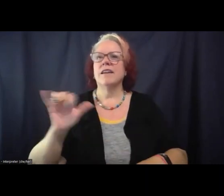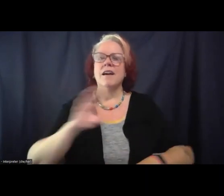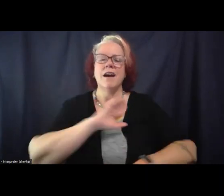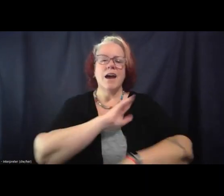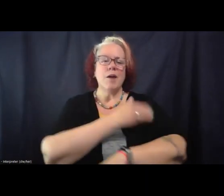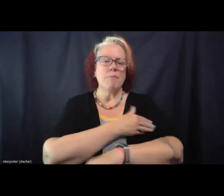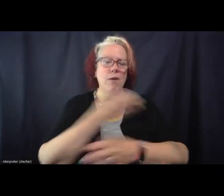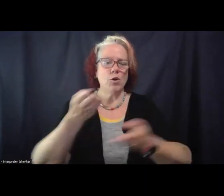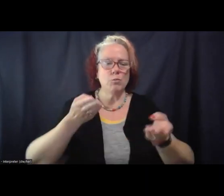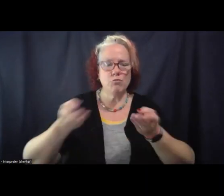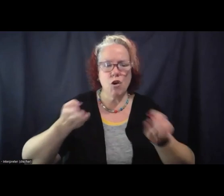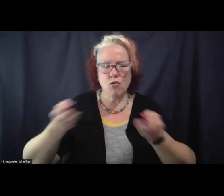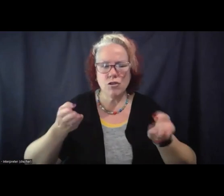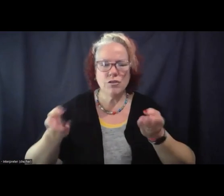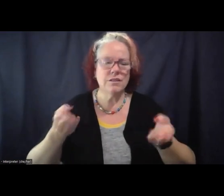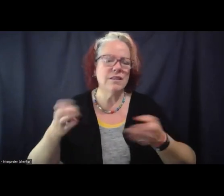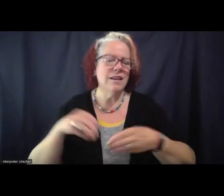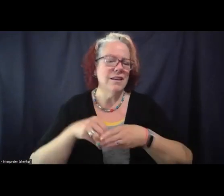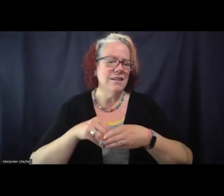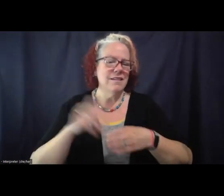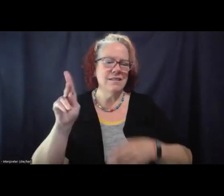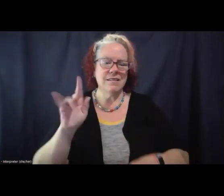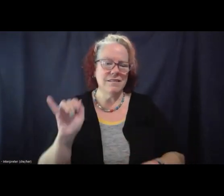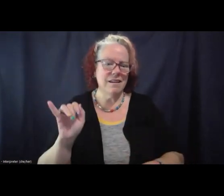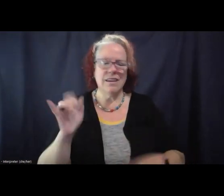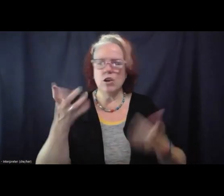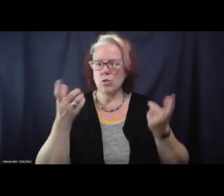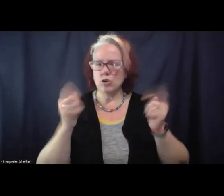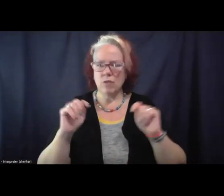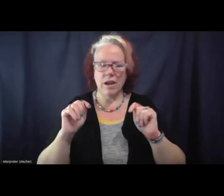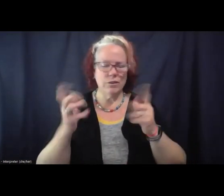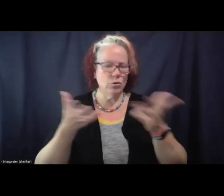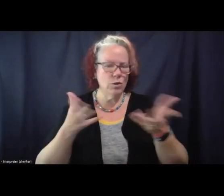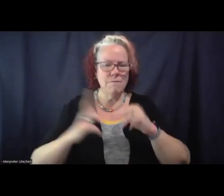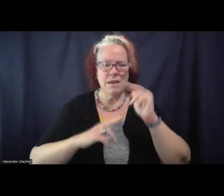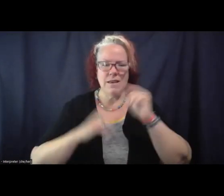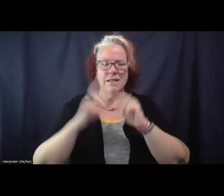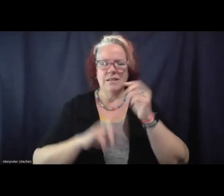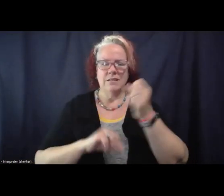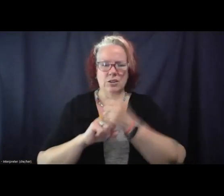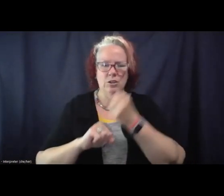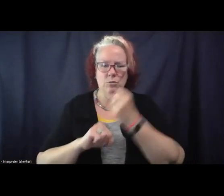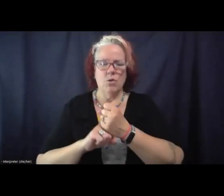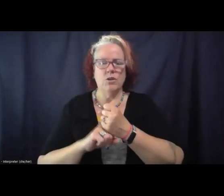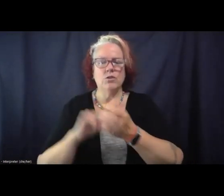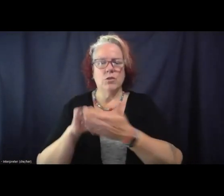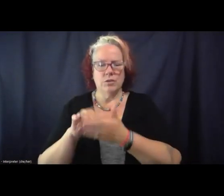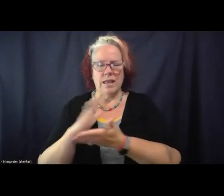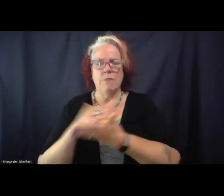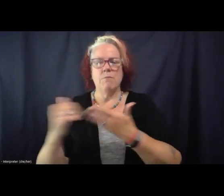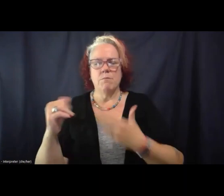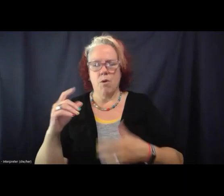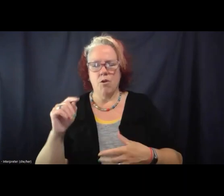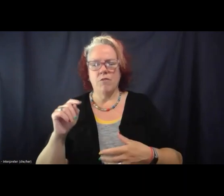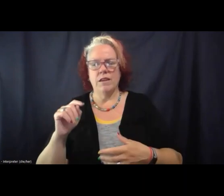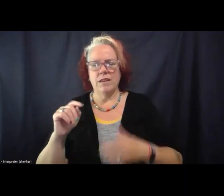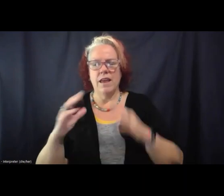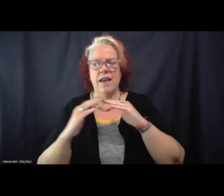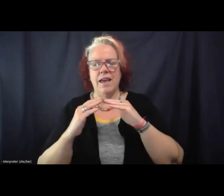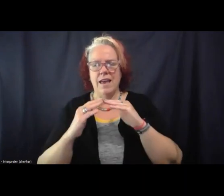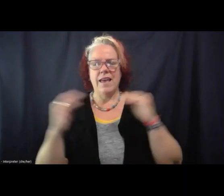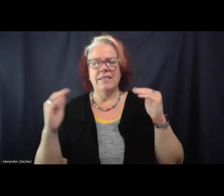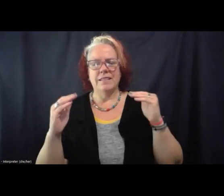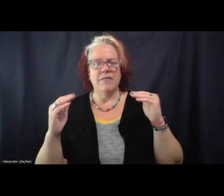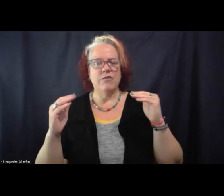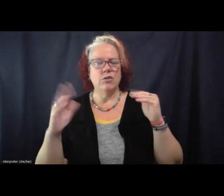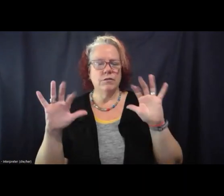elected officials in Eastern Kentucky to try and build up support. So there's that aspect of it, just like this at the level of sort of like the